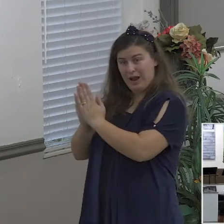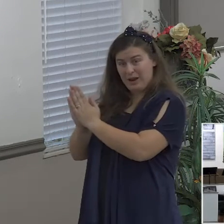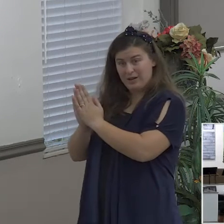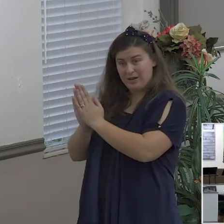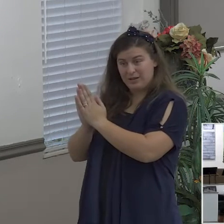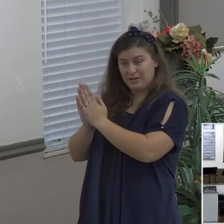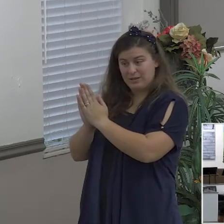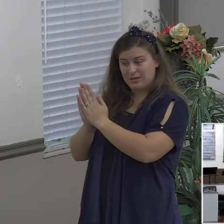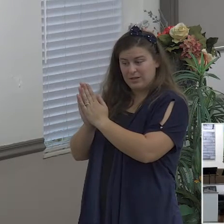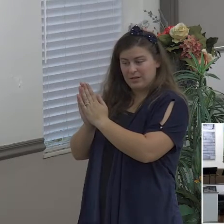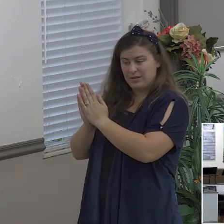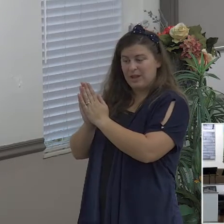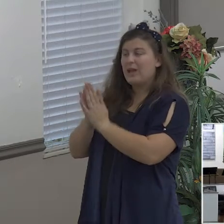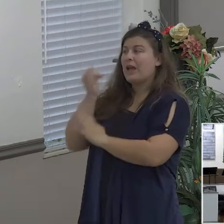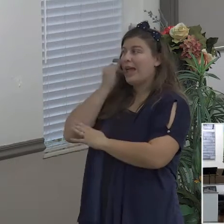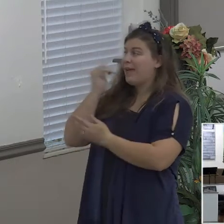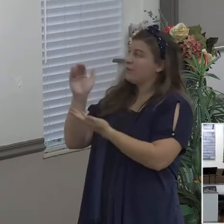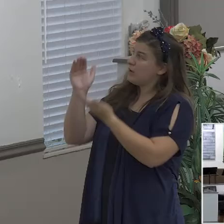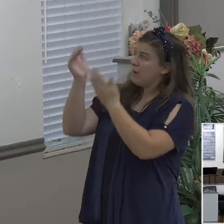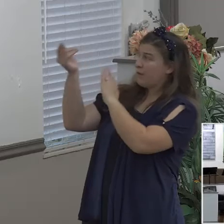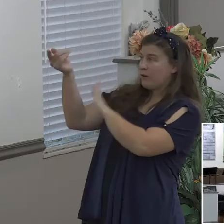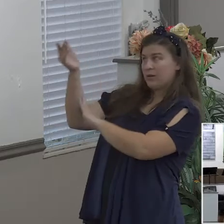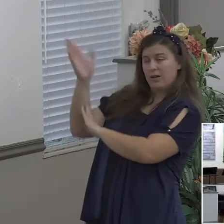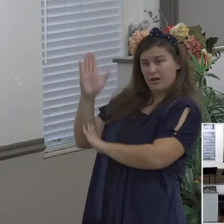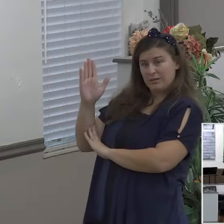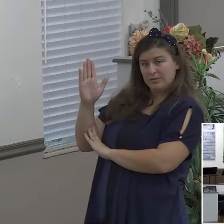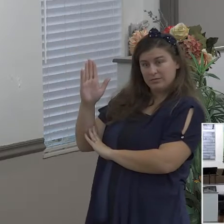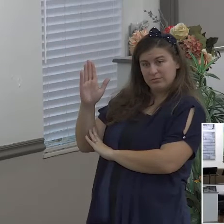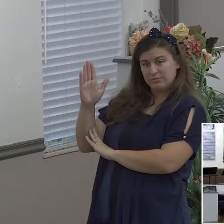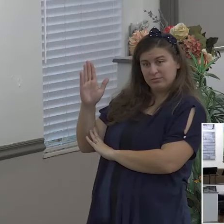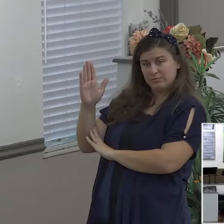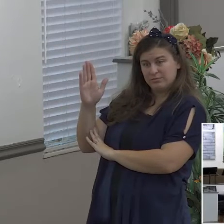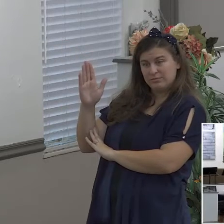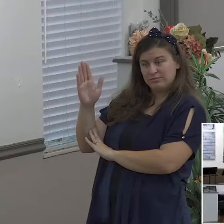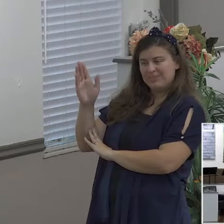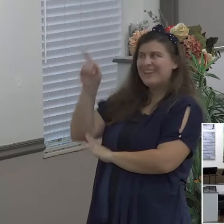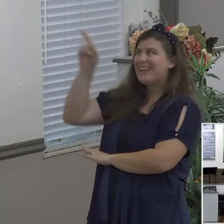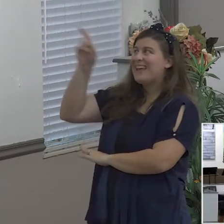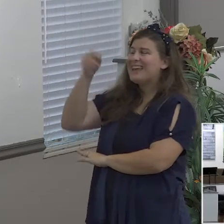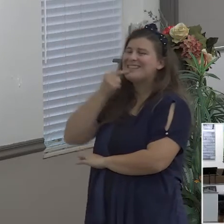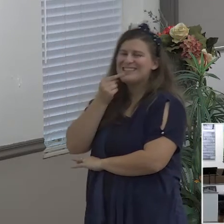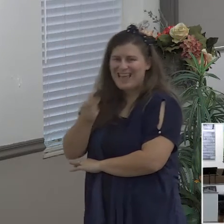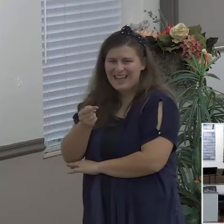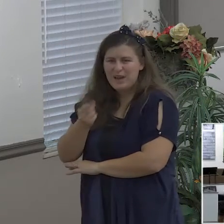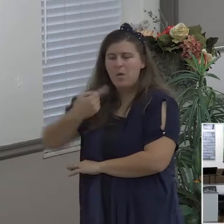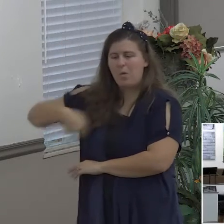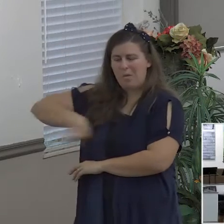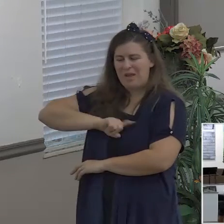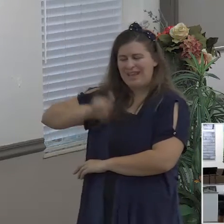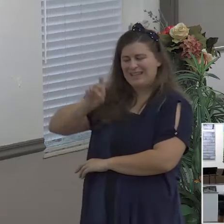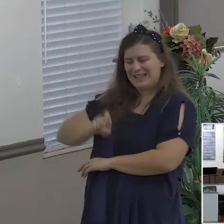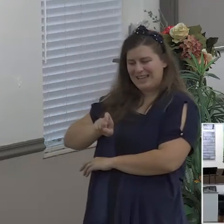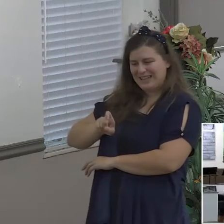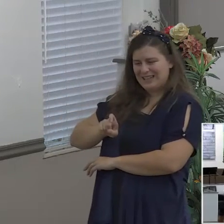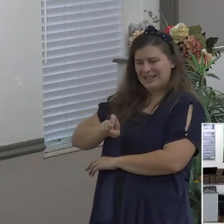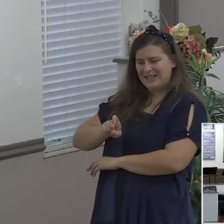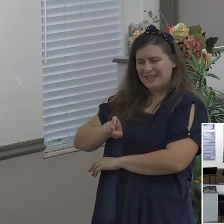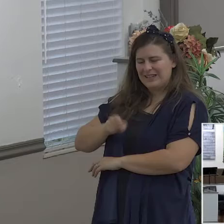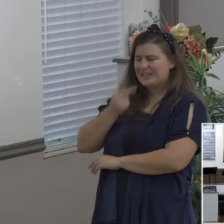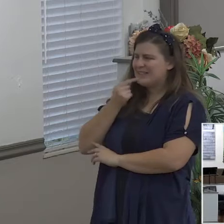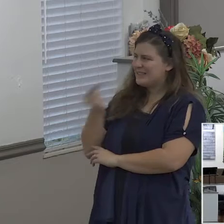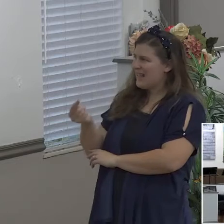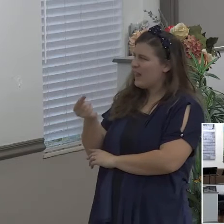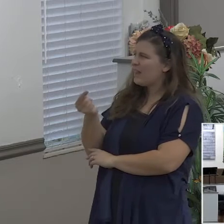God says to be careful for nothing but in everything by prayer and